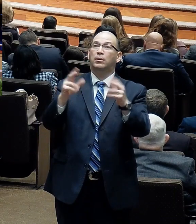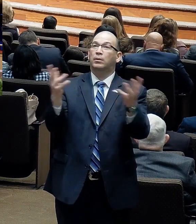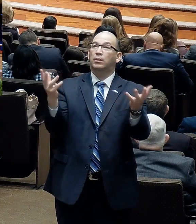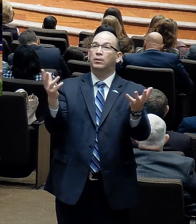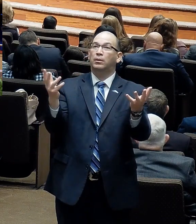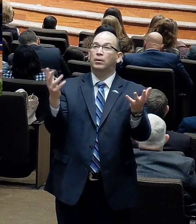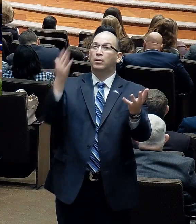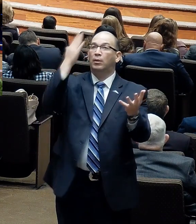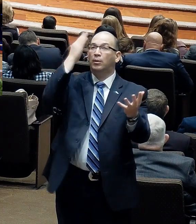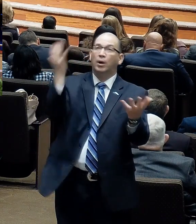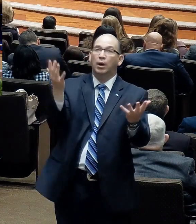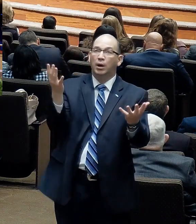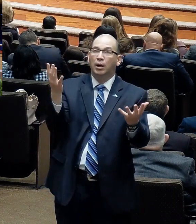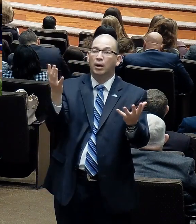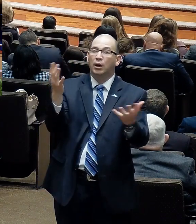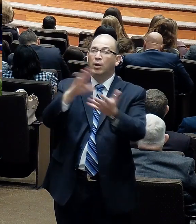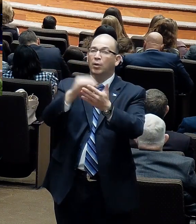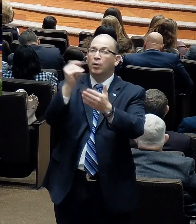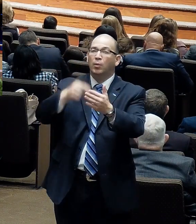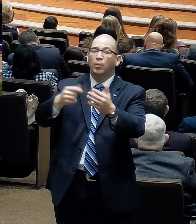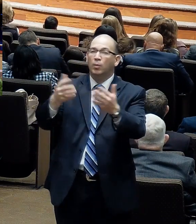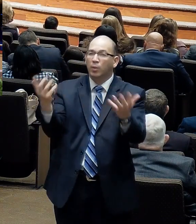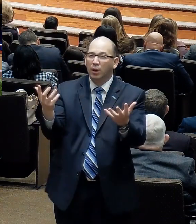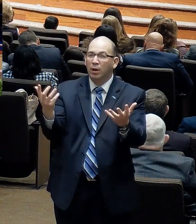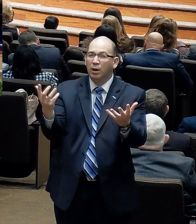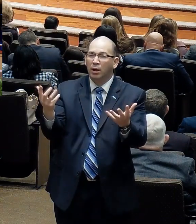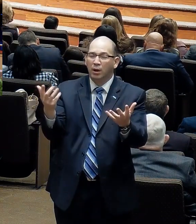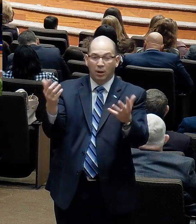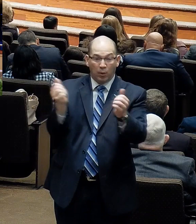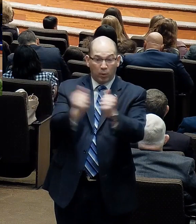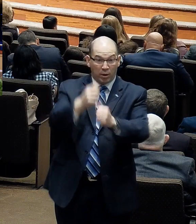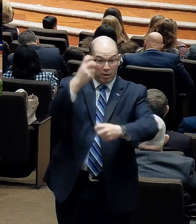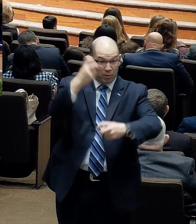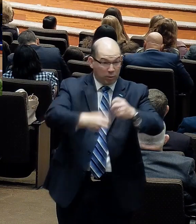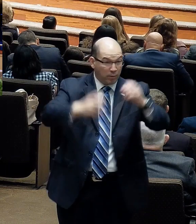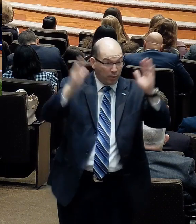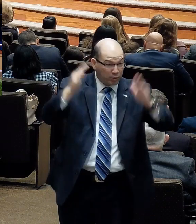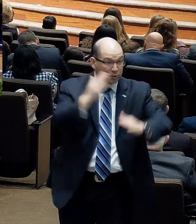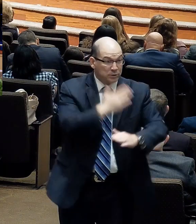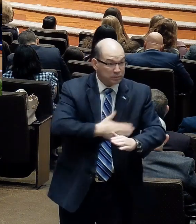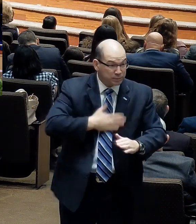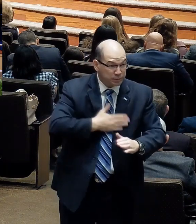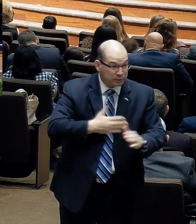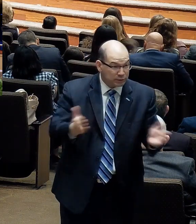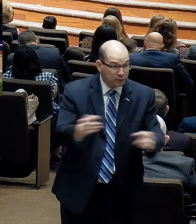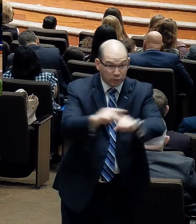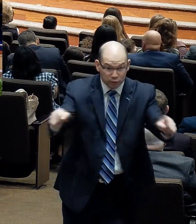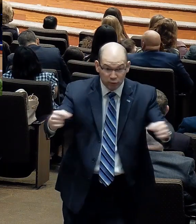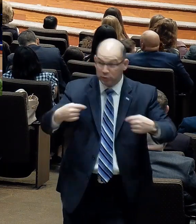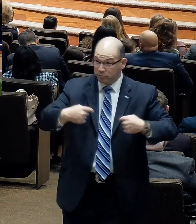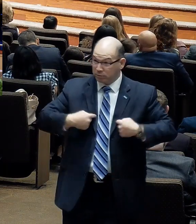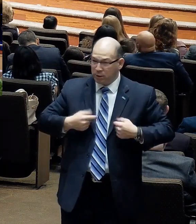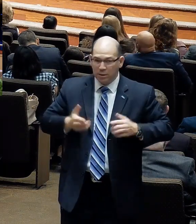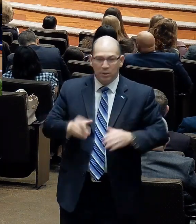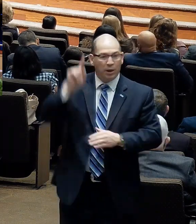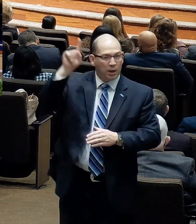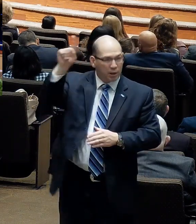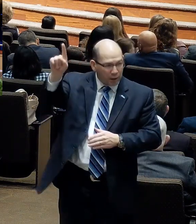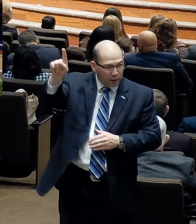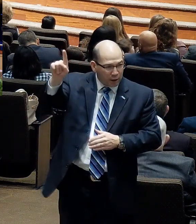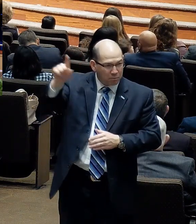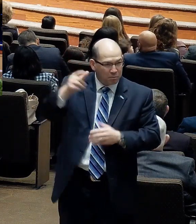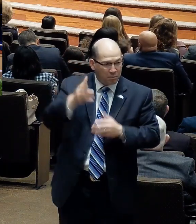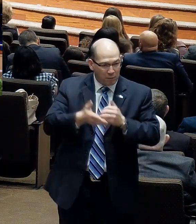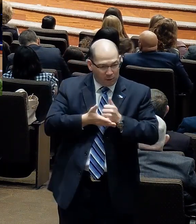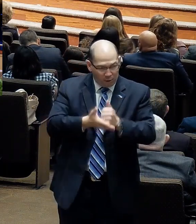you tonight, church family, when you are facing a trial, want to encourage you and myself as well, allow God to soften your heart. And instead of